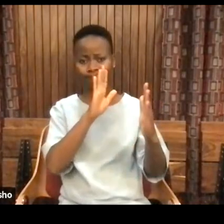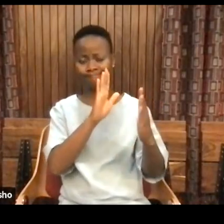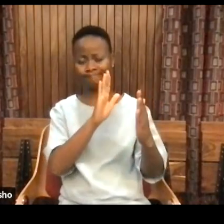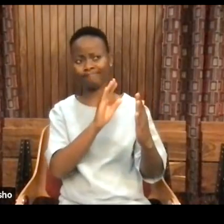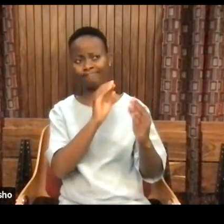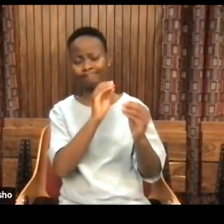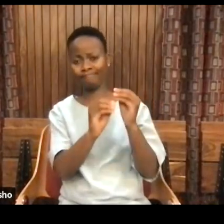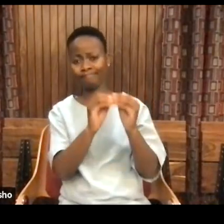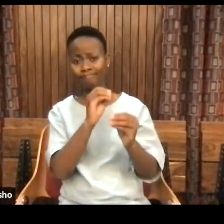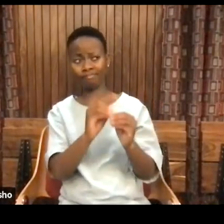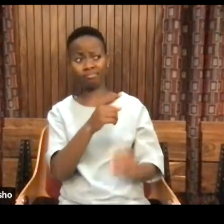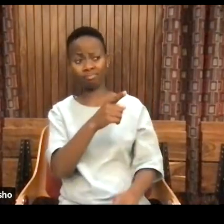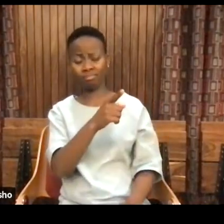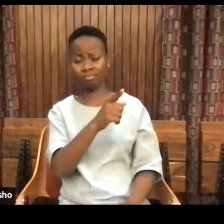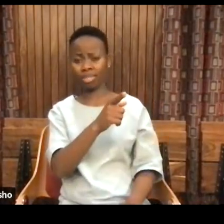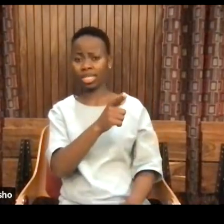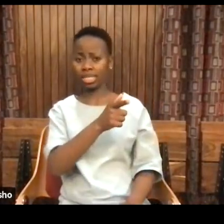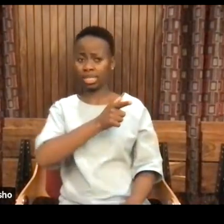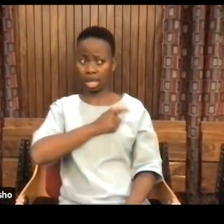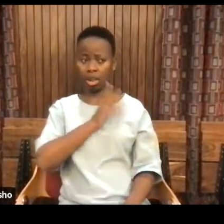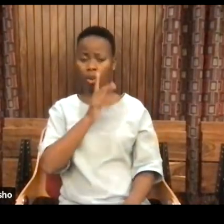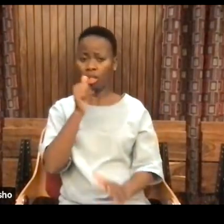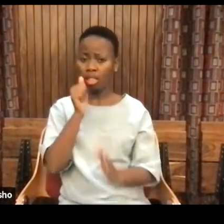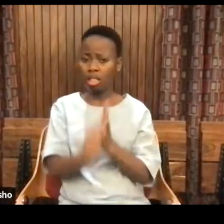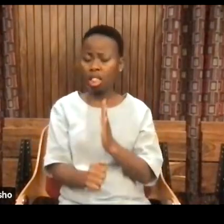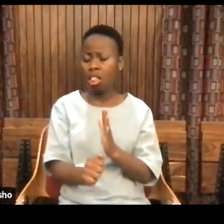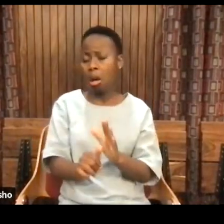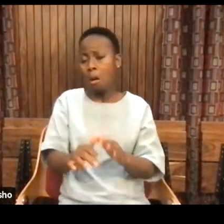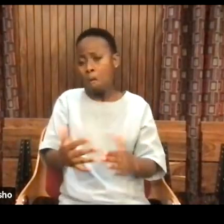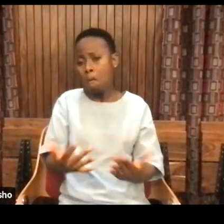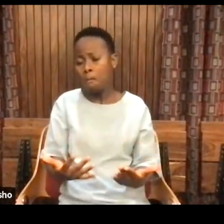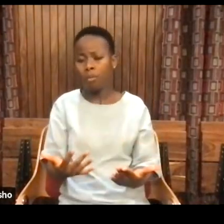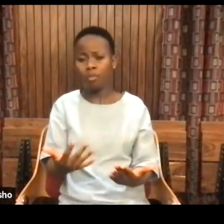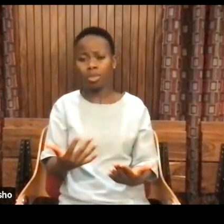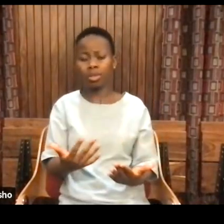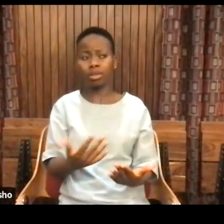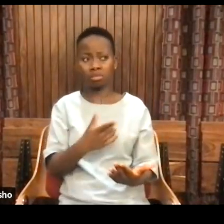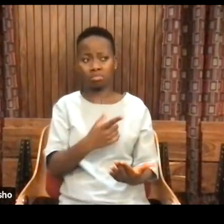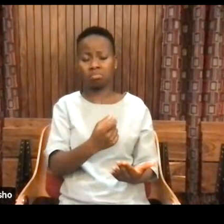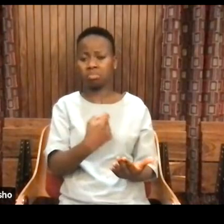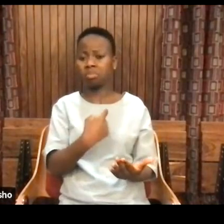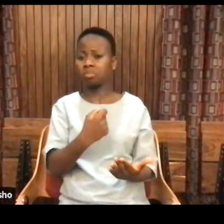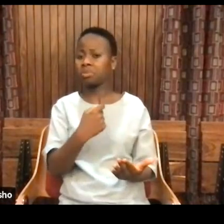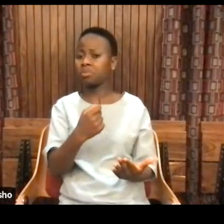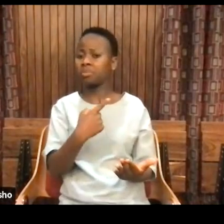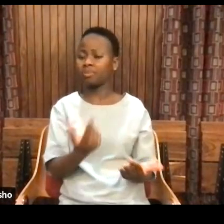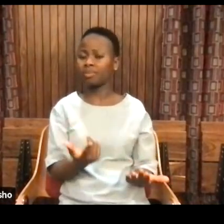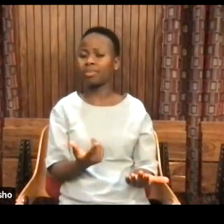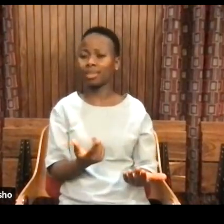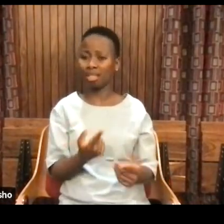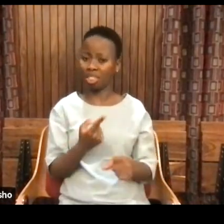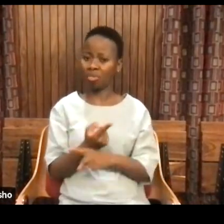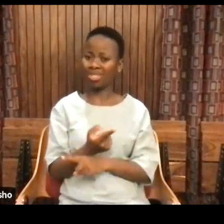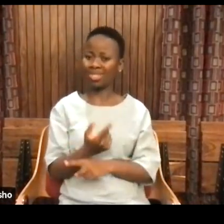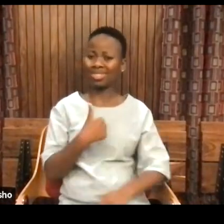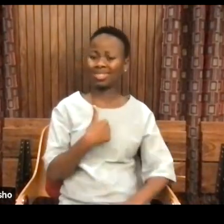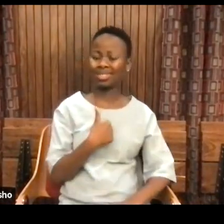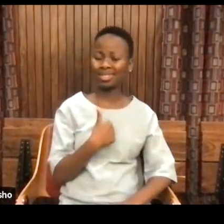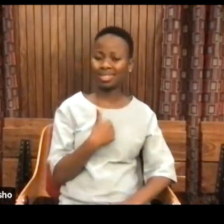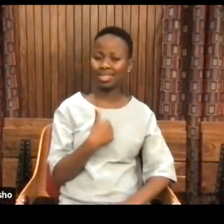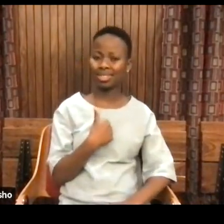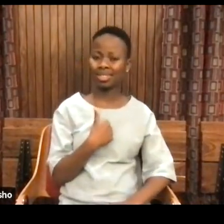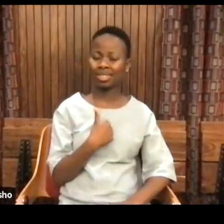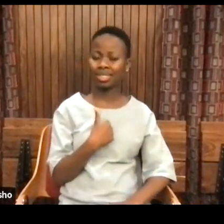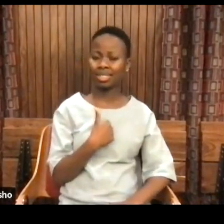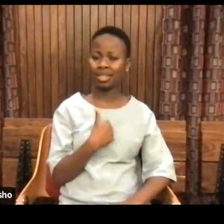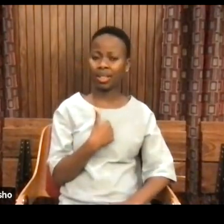everything from death threats to other things around me. I've also had to deal with people who, through, who are